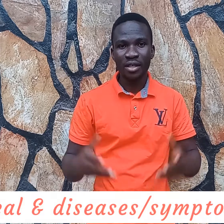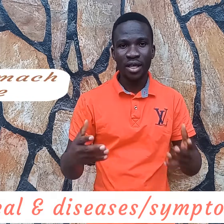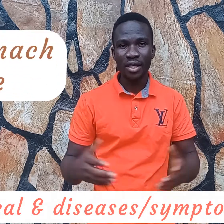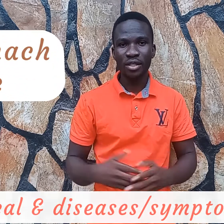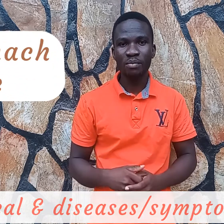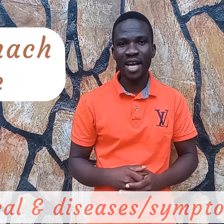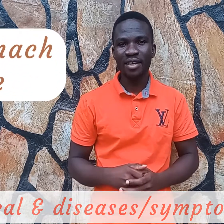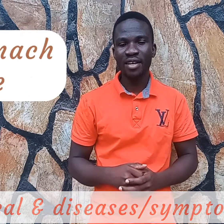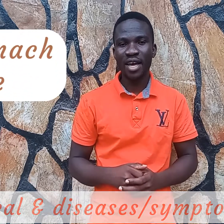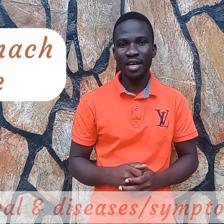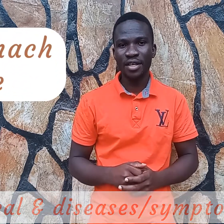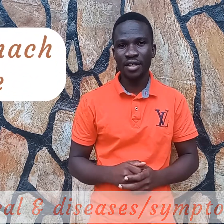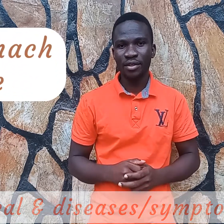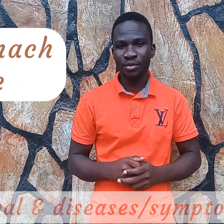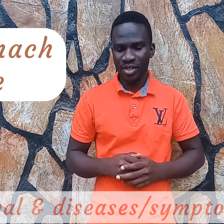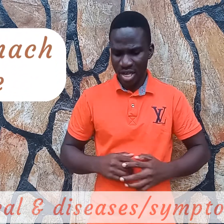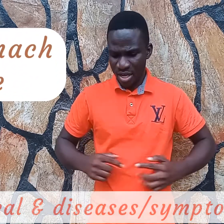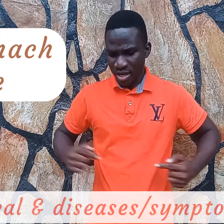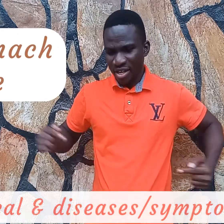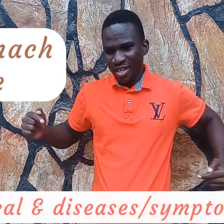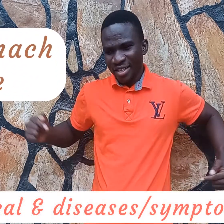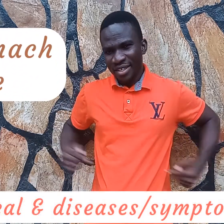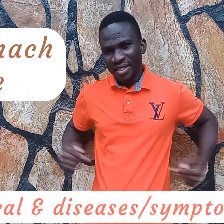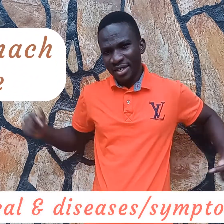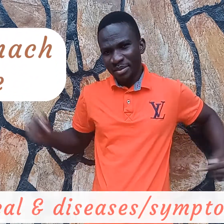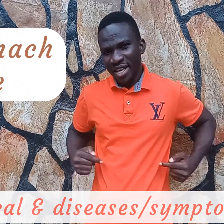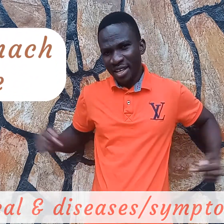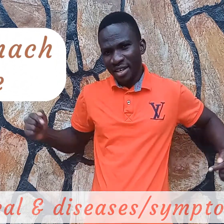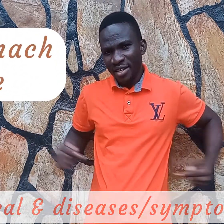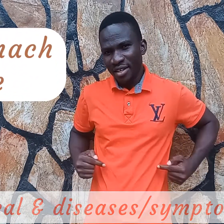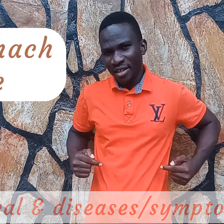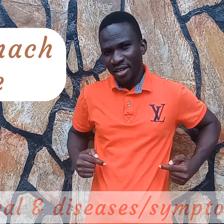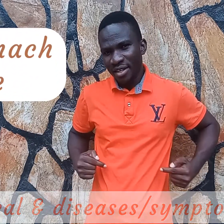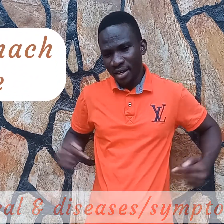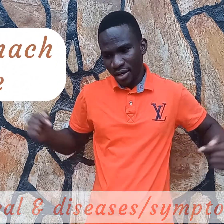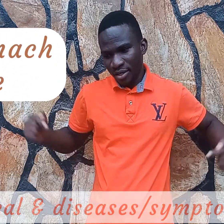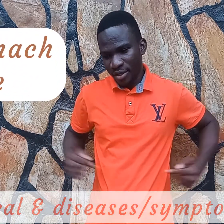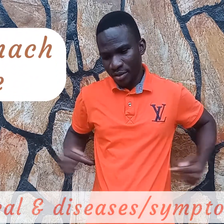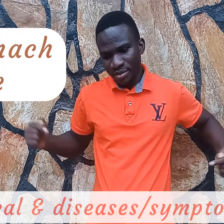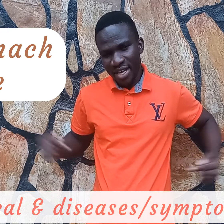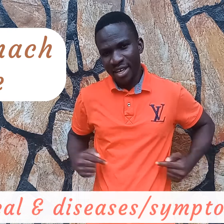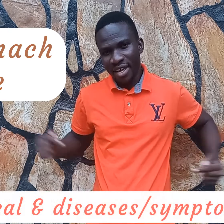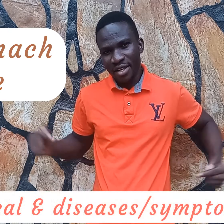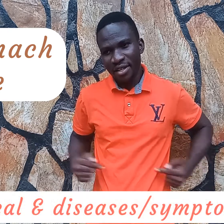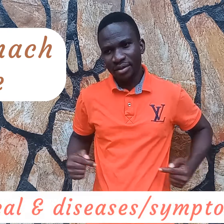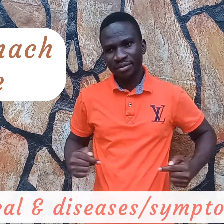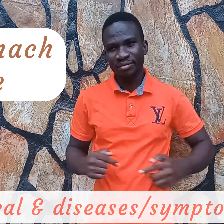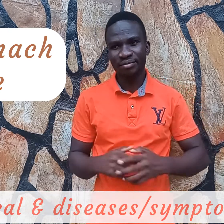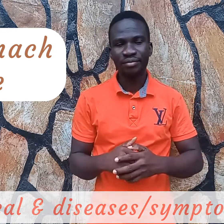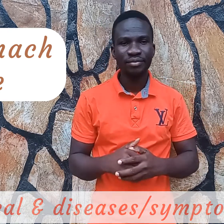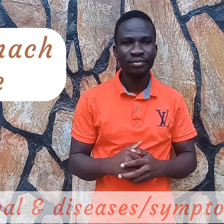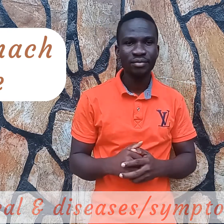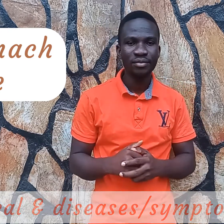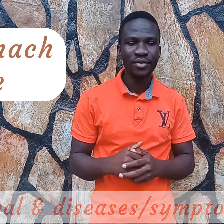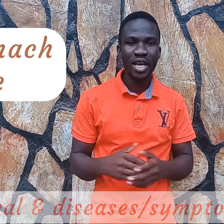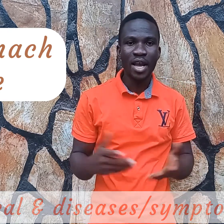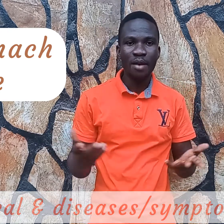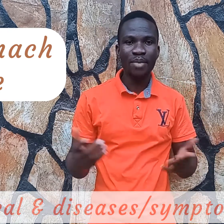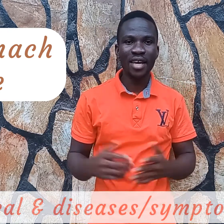stomach ache you say stomach ache stomach ache back